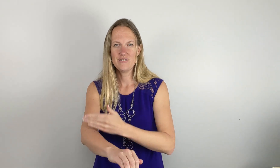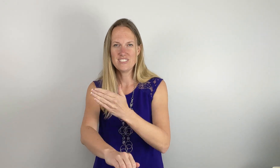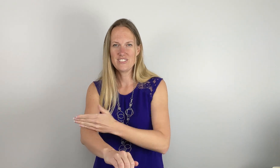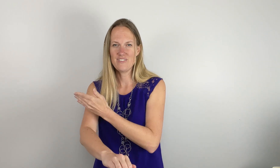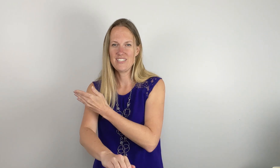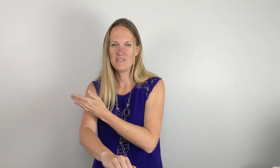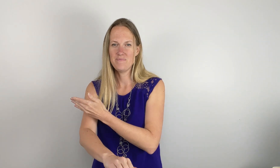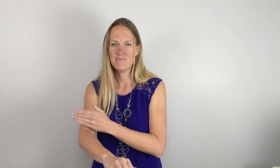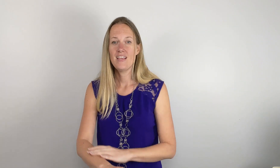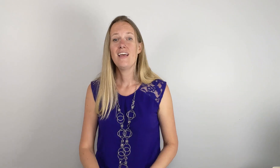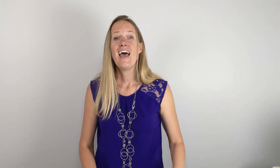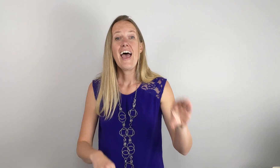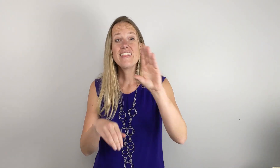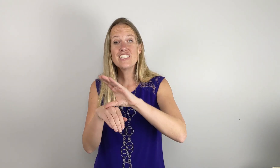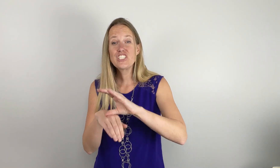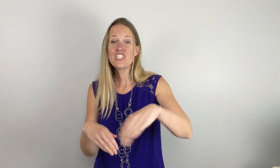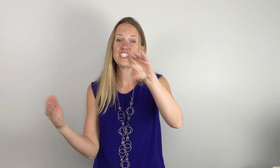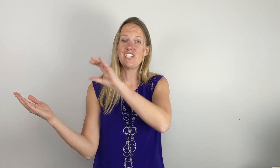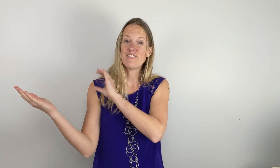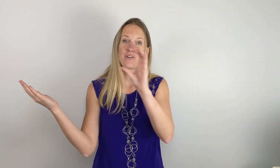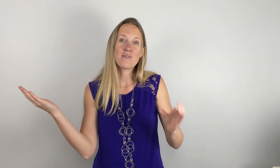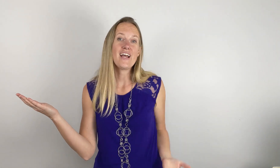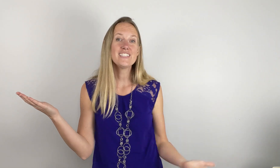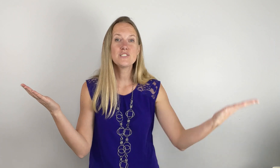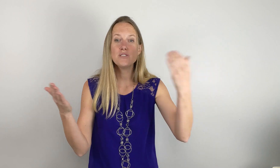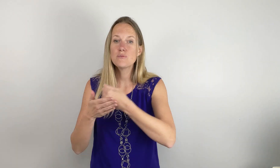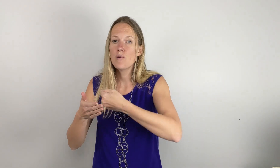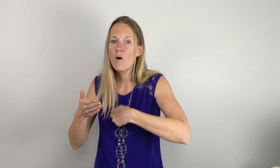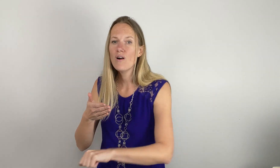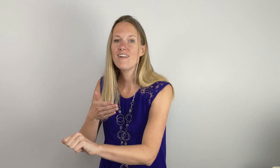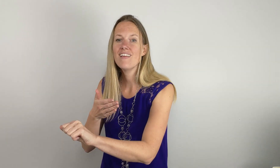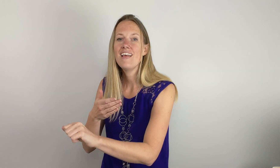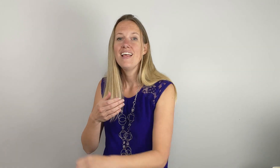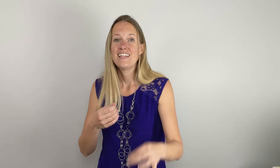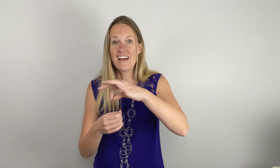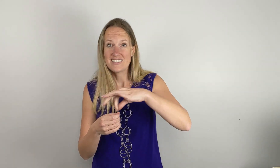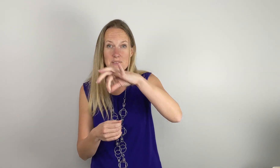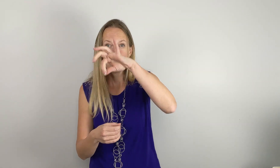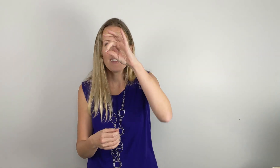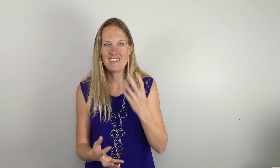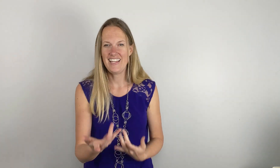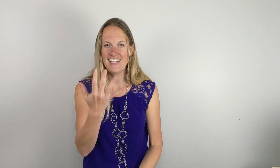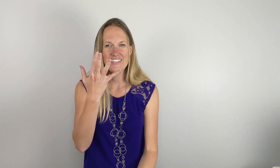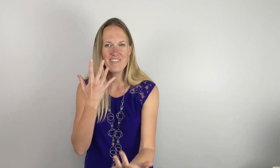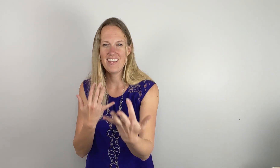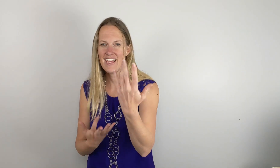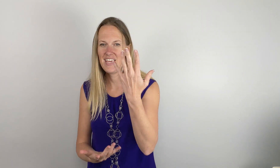Restored. And the church of Christ was born. Now the spirit lit the flame.